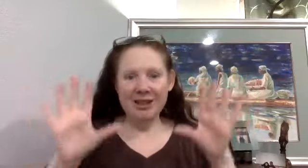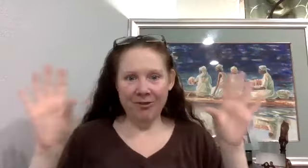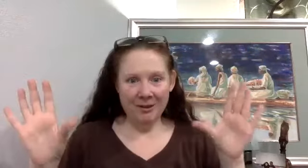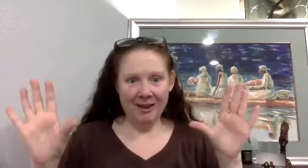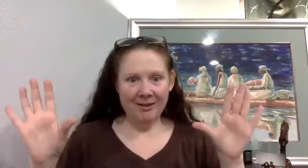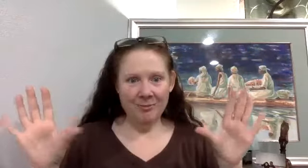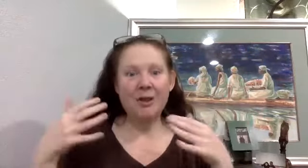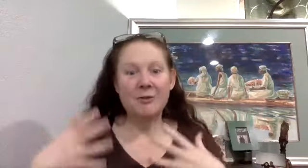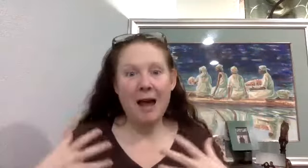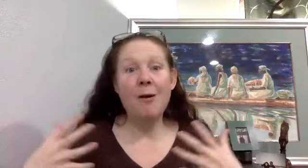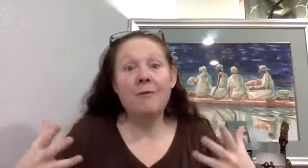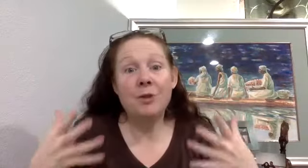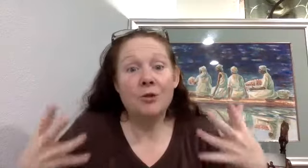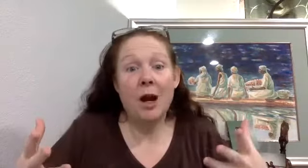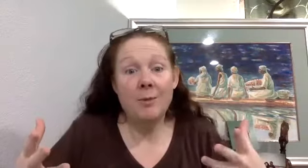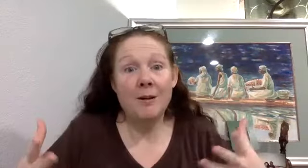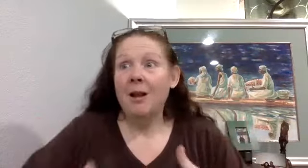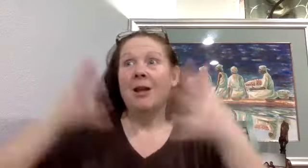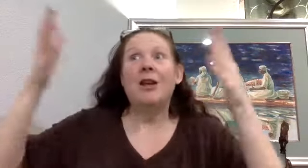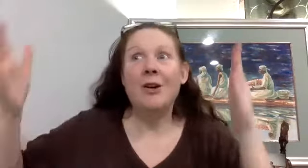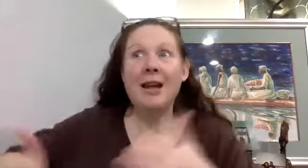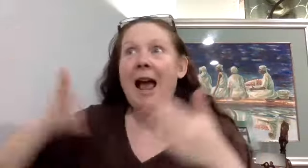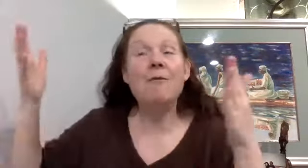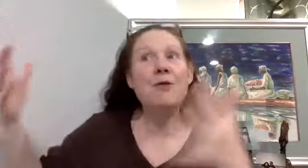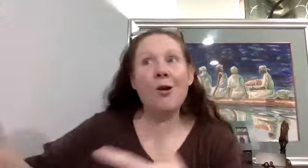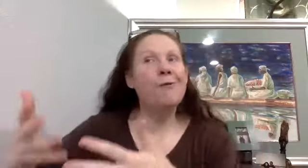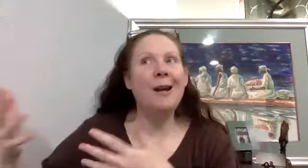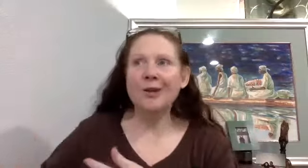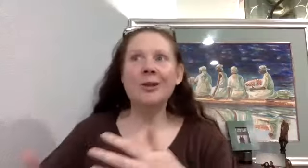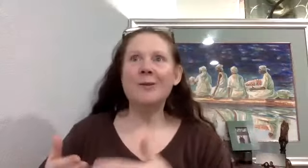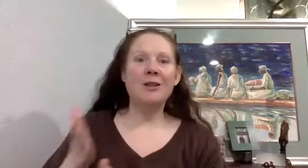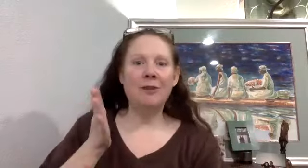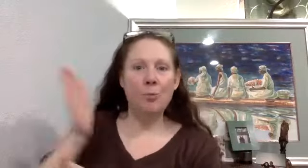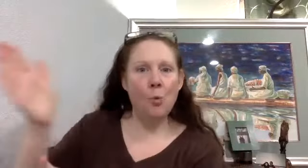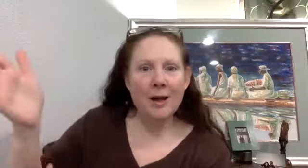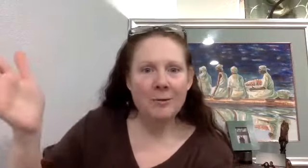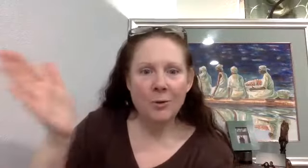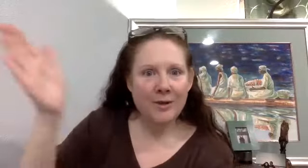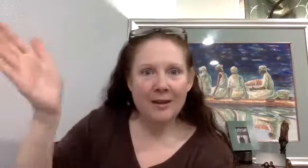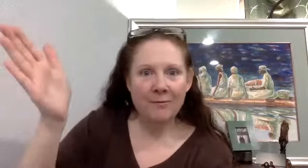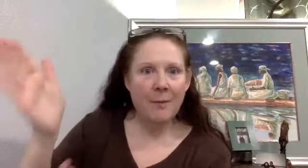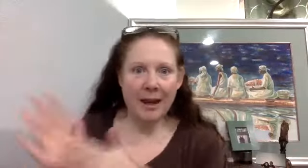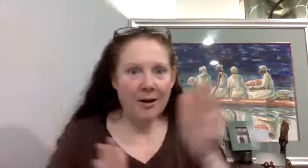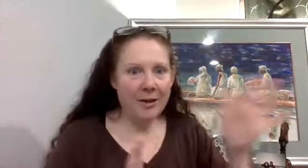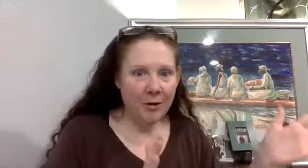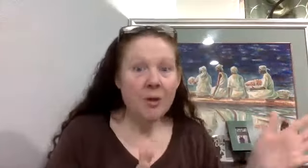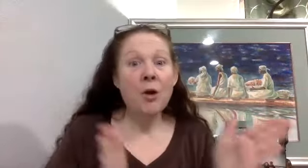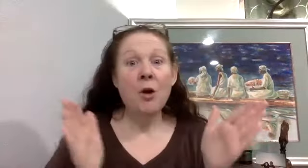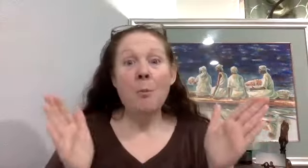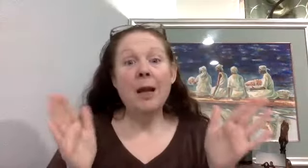differently because of how I've described it. You know, again, I have no financial incentive in one, one thing coming out another, but I